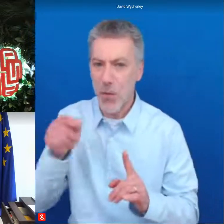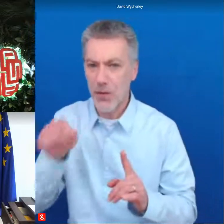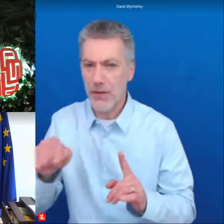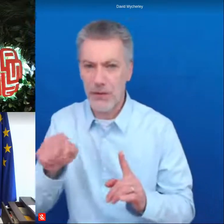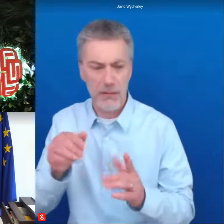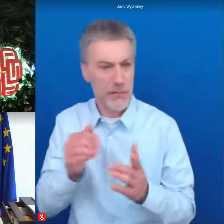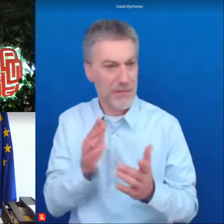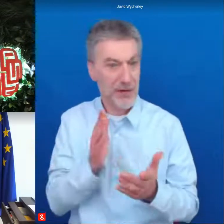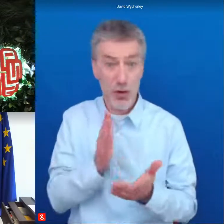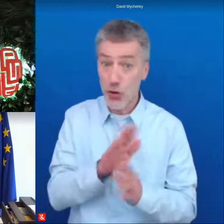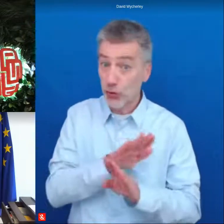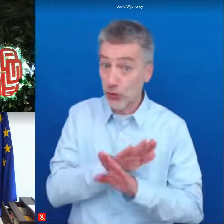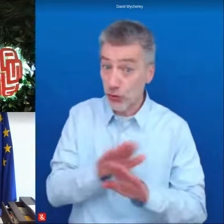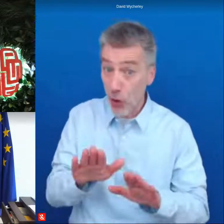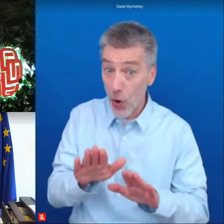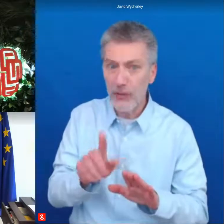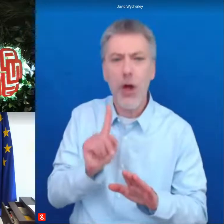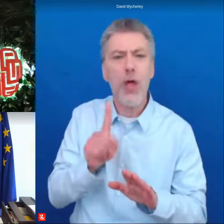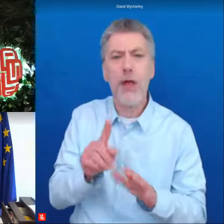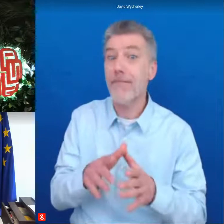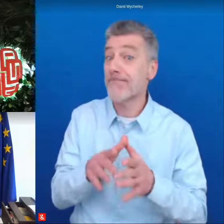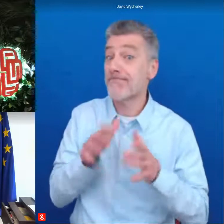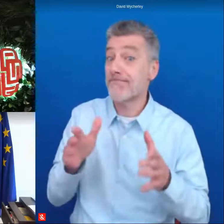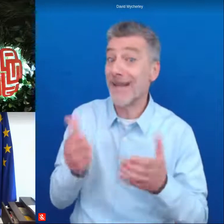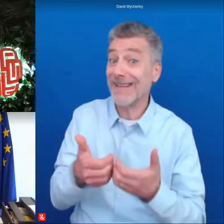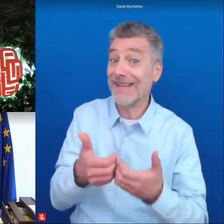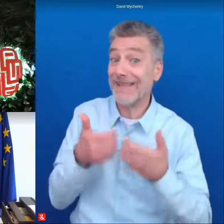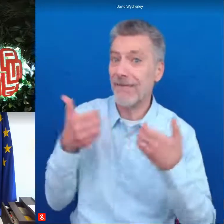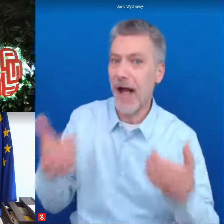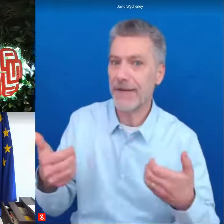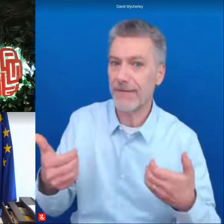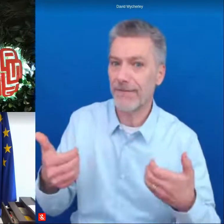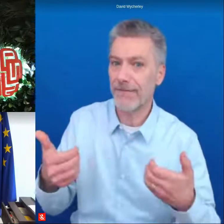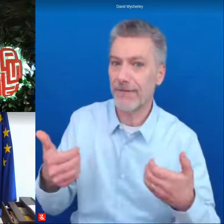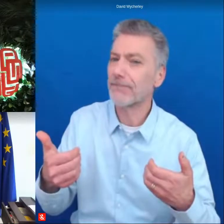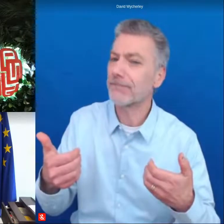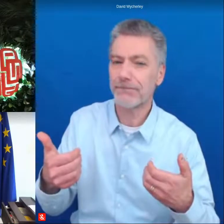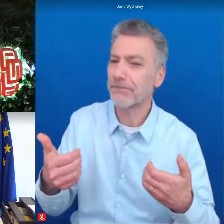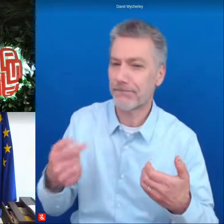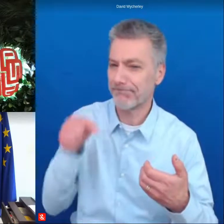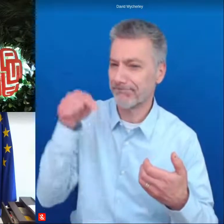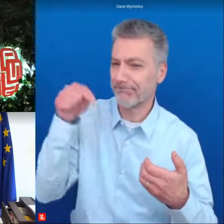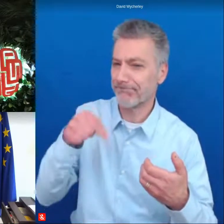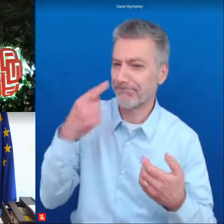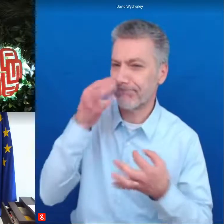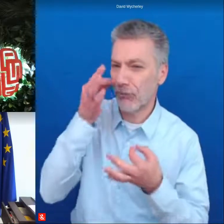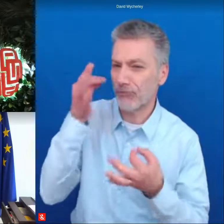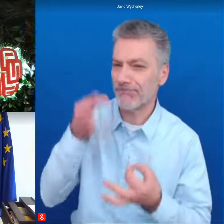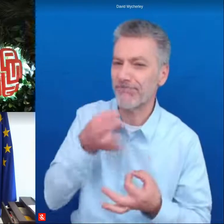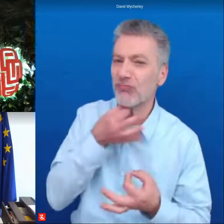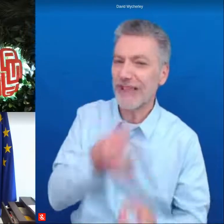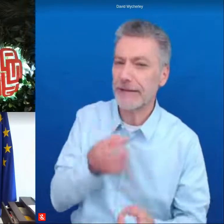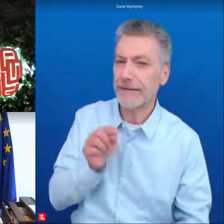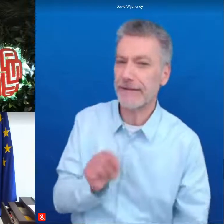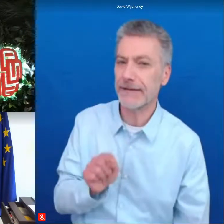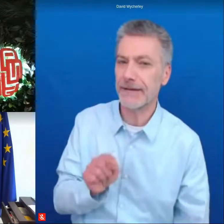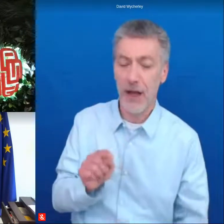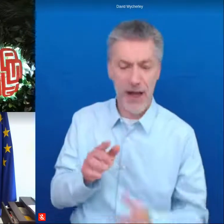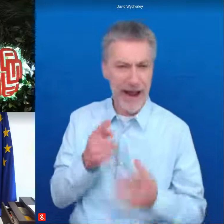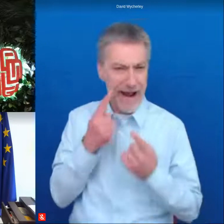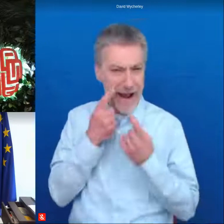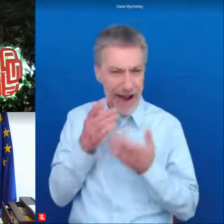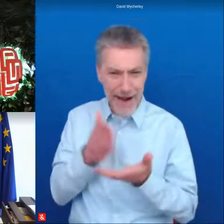known as the great divider and this is a serious risk this is the risk we all run